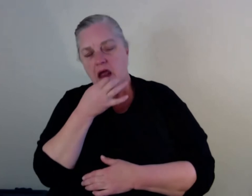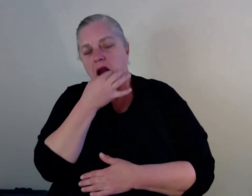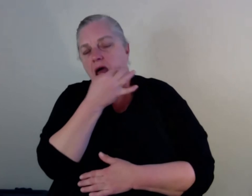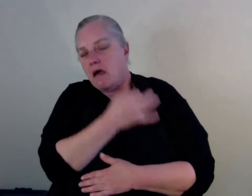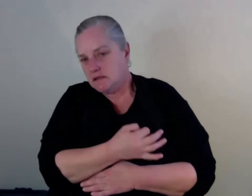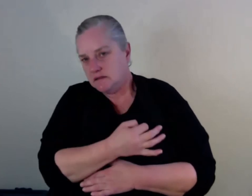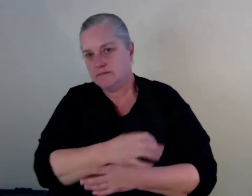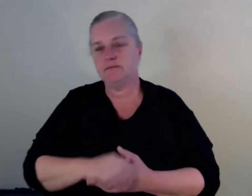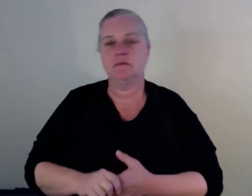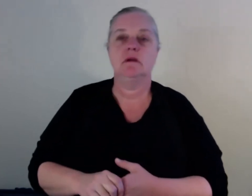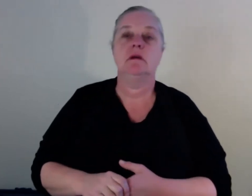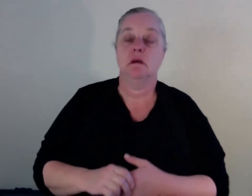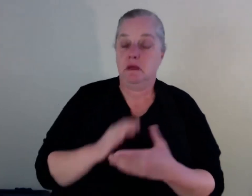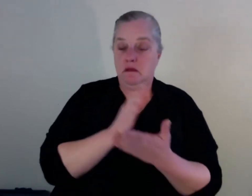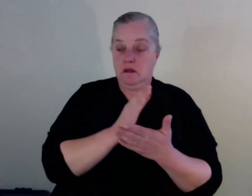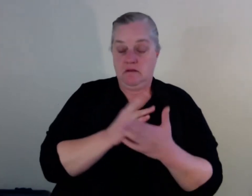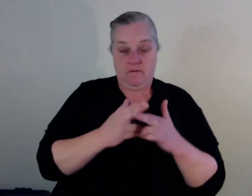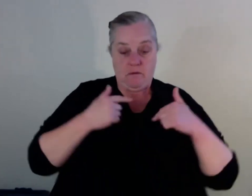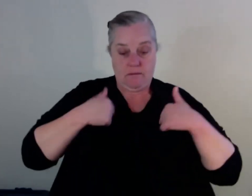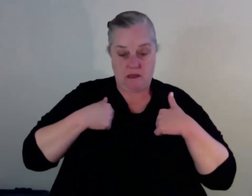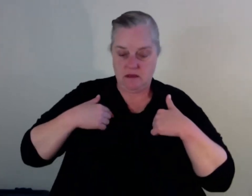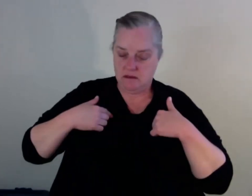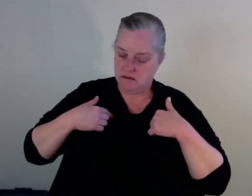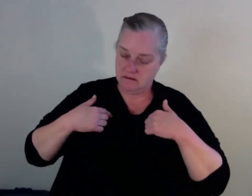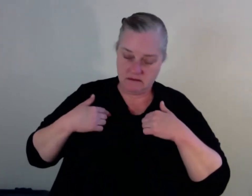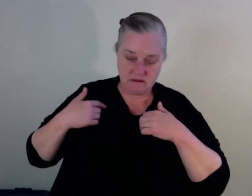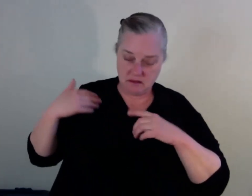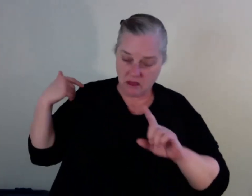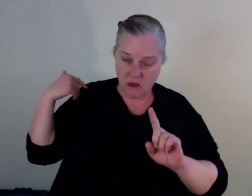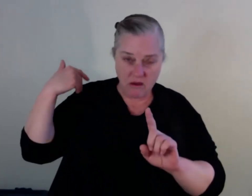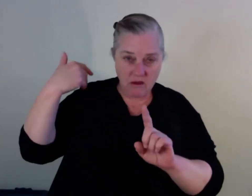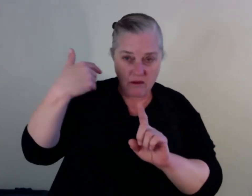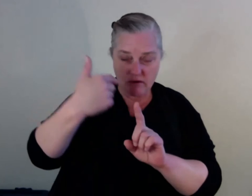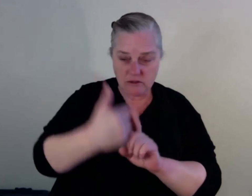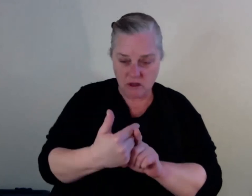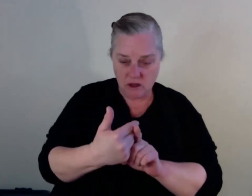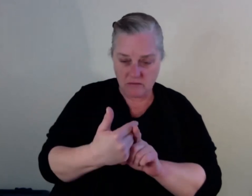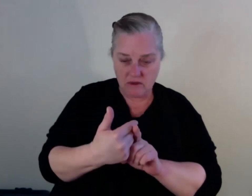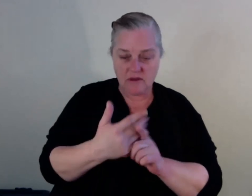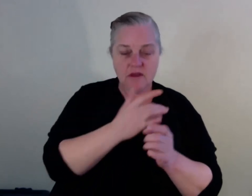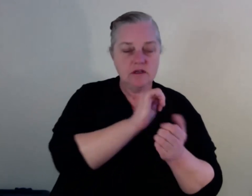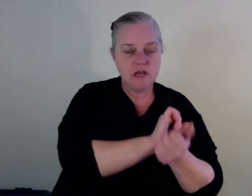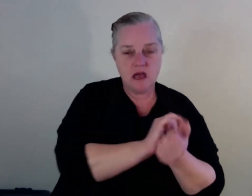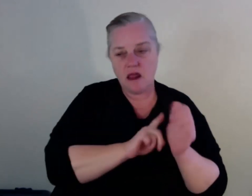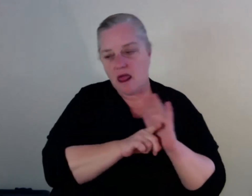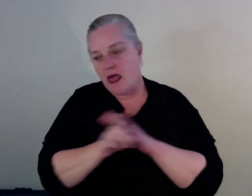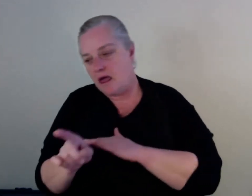in rehab, you know, I was in and out of prison. was completely institutionalized before I ended up and I was introduced to this rehab